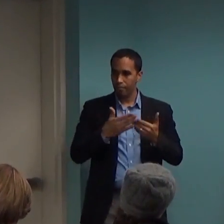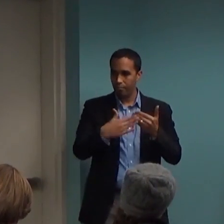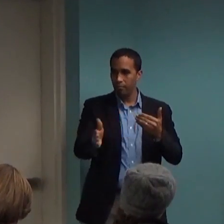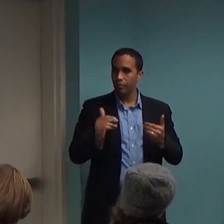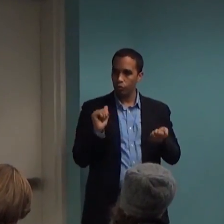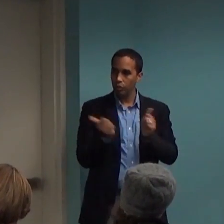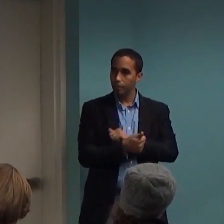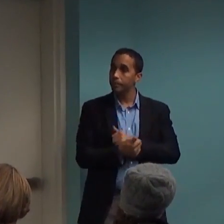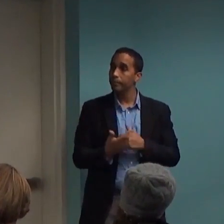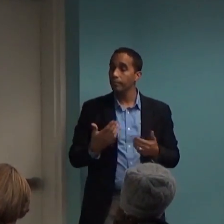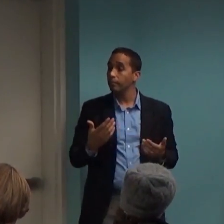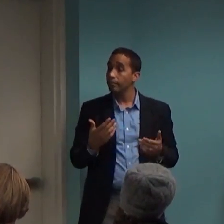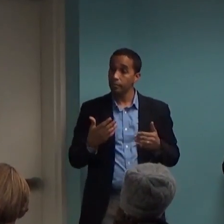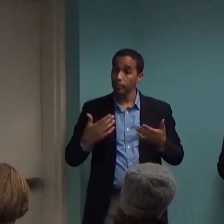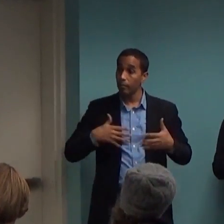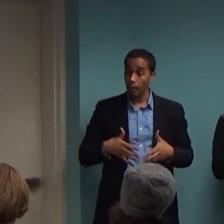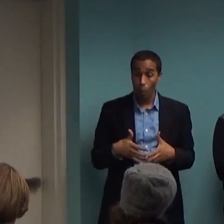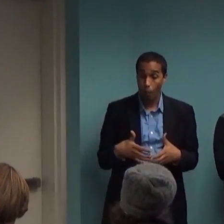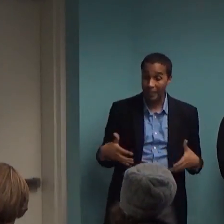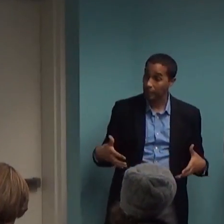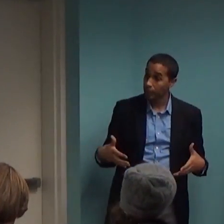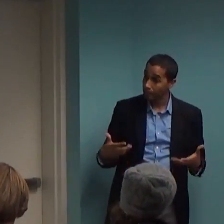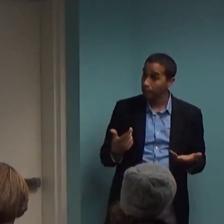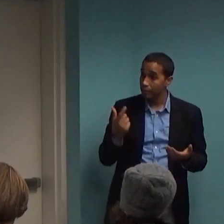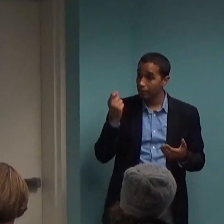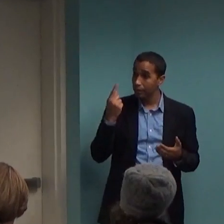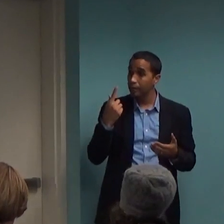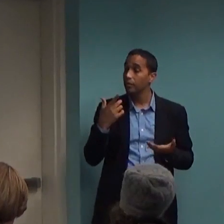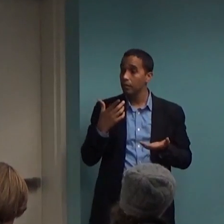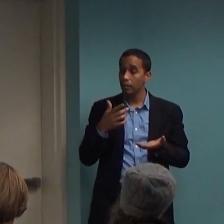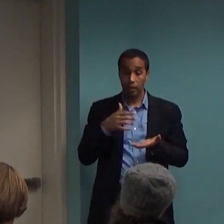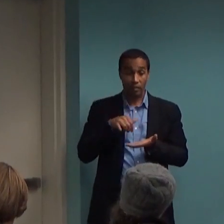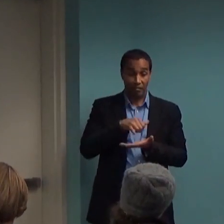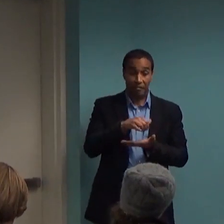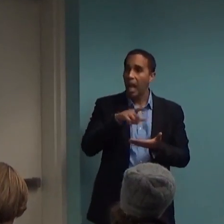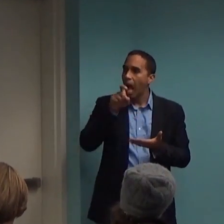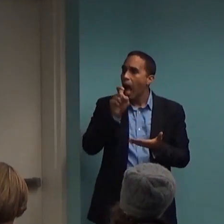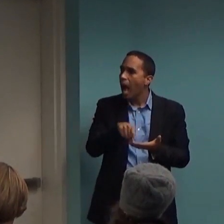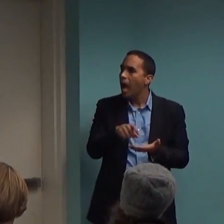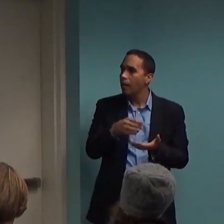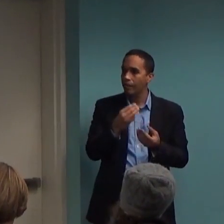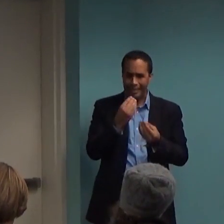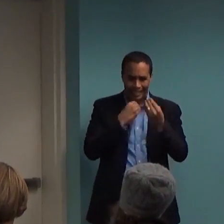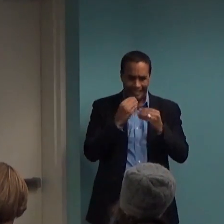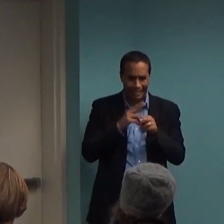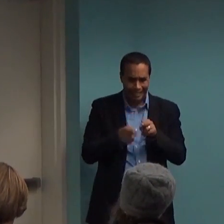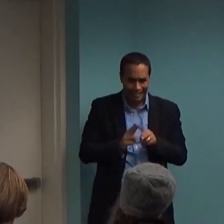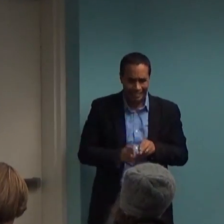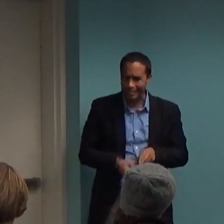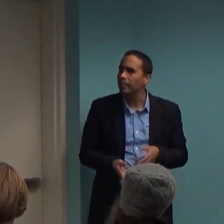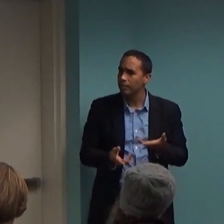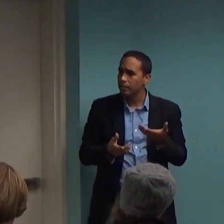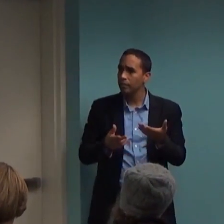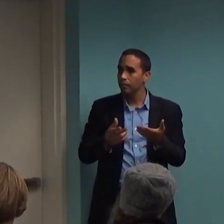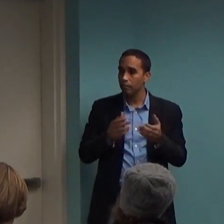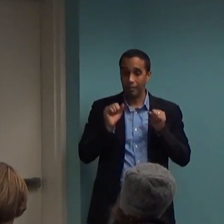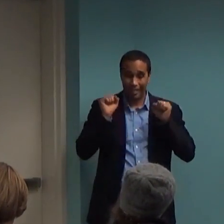Obesity. We already know this one, that diet and exercise is really probably the only effective remedy for